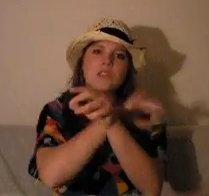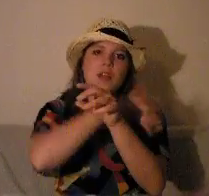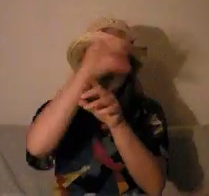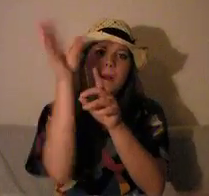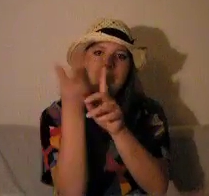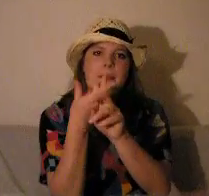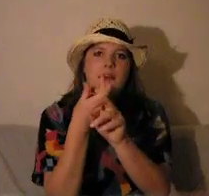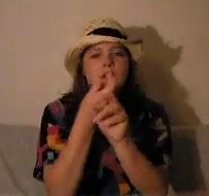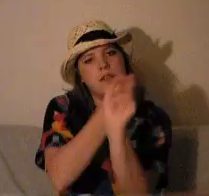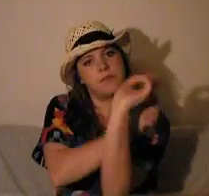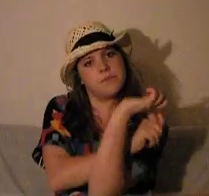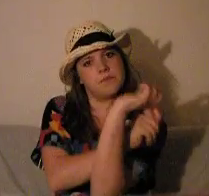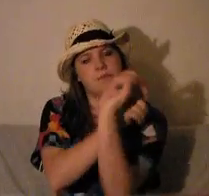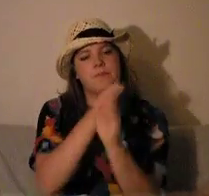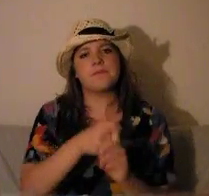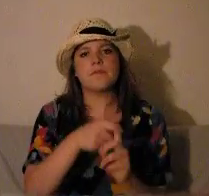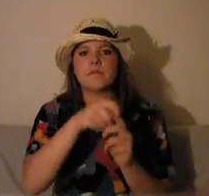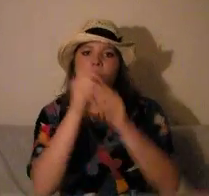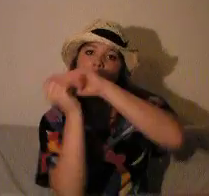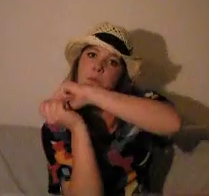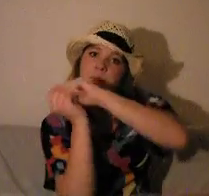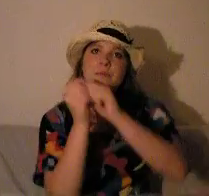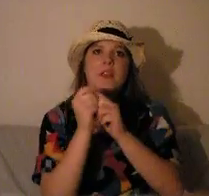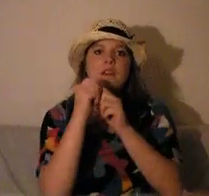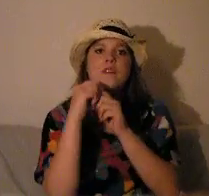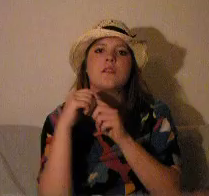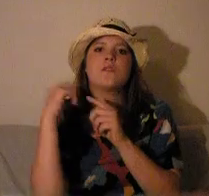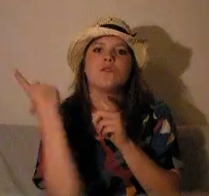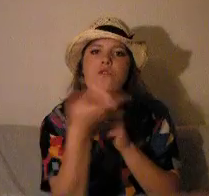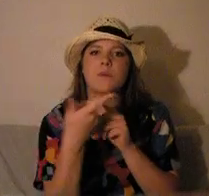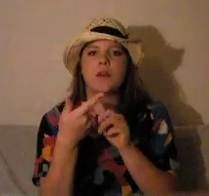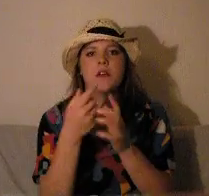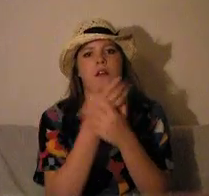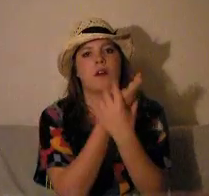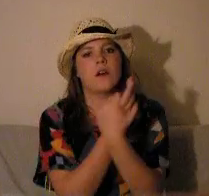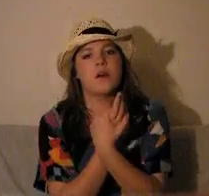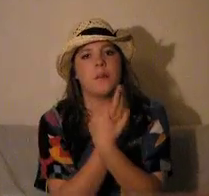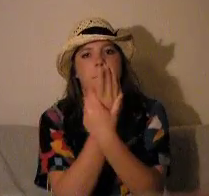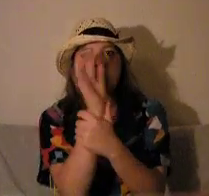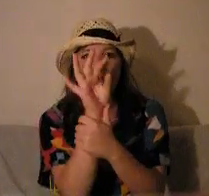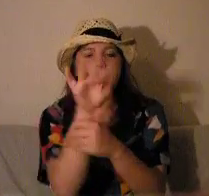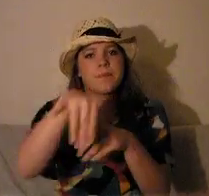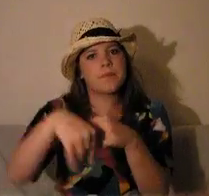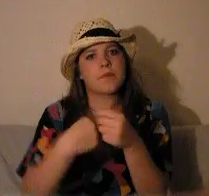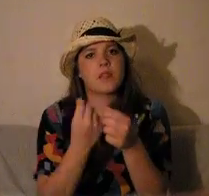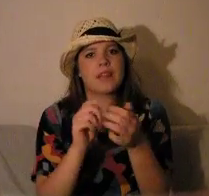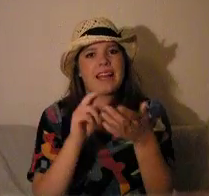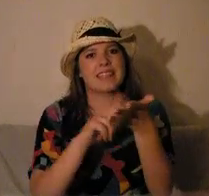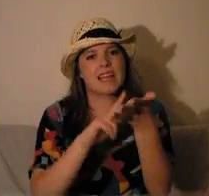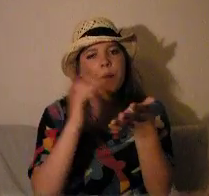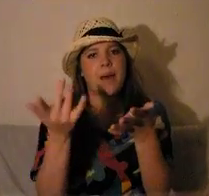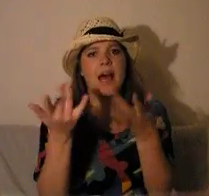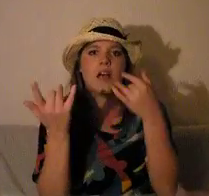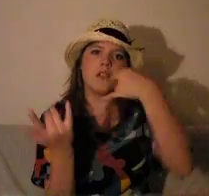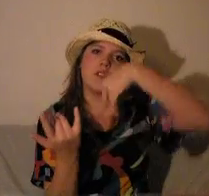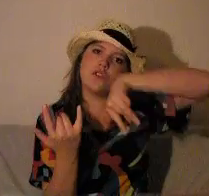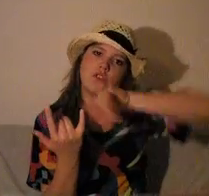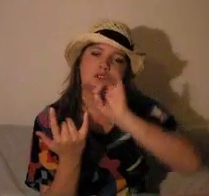body, and I am also very happy with the outdoors life, I like to go in the garden,